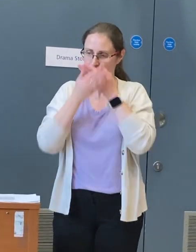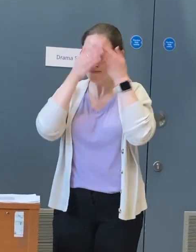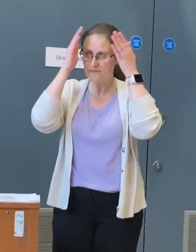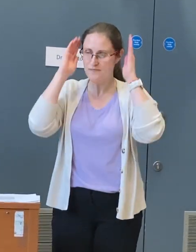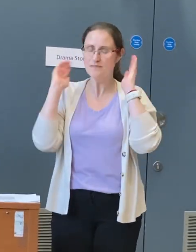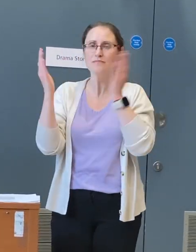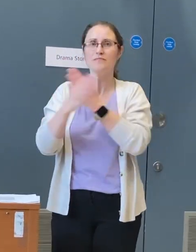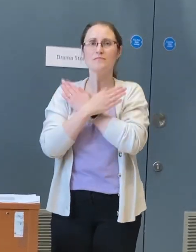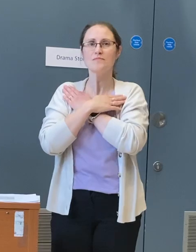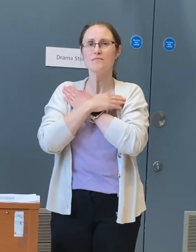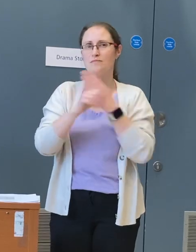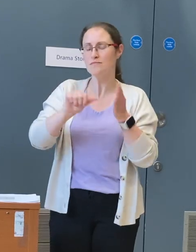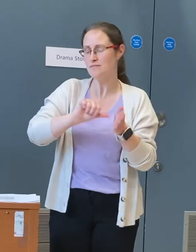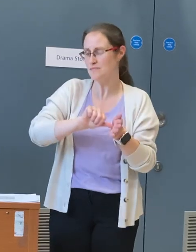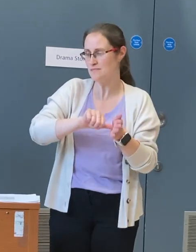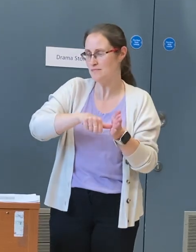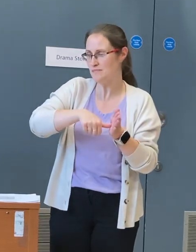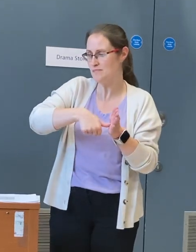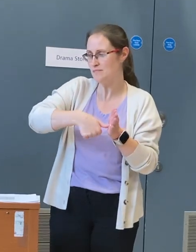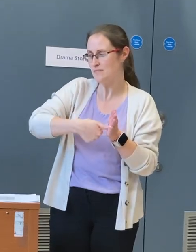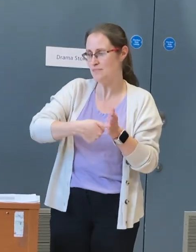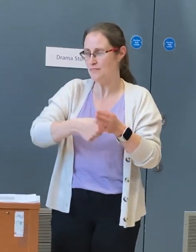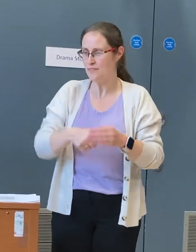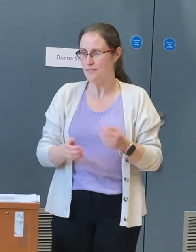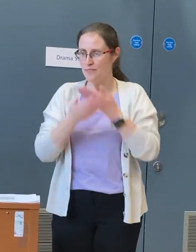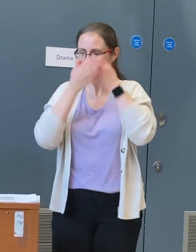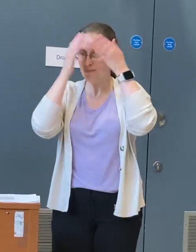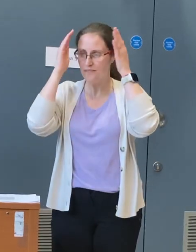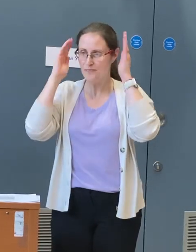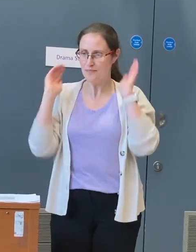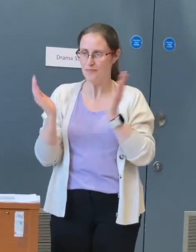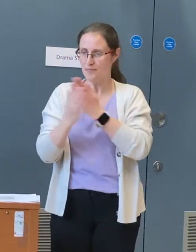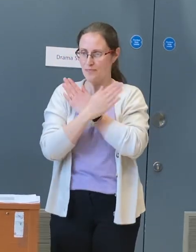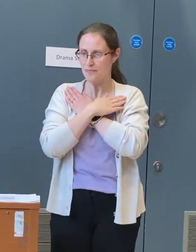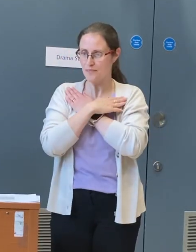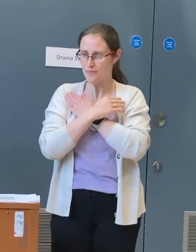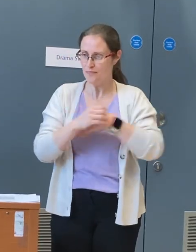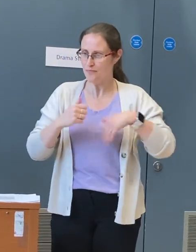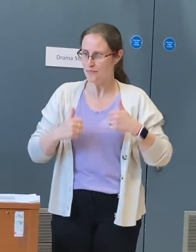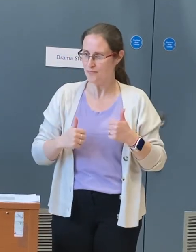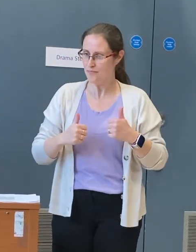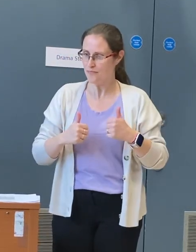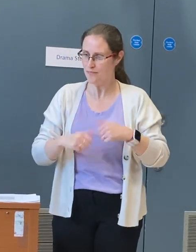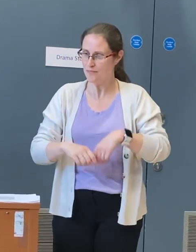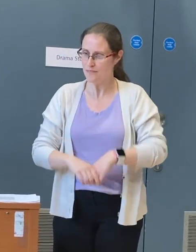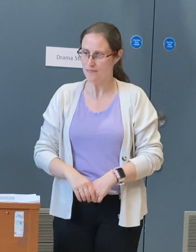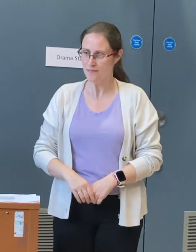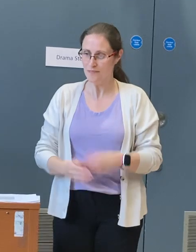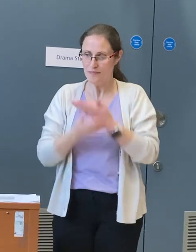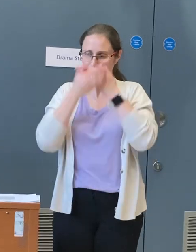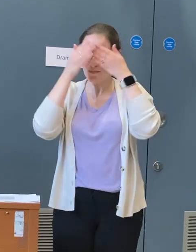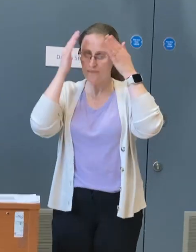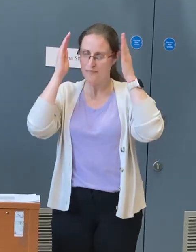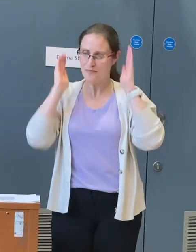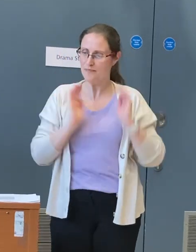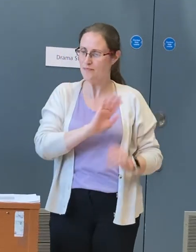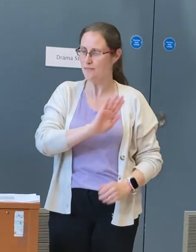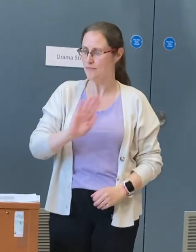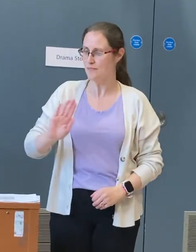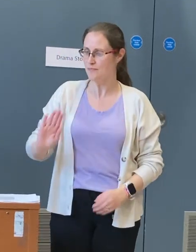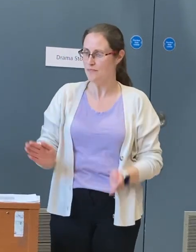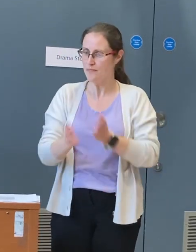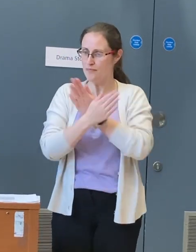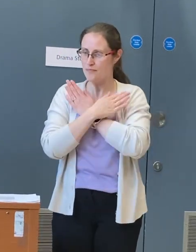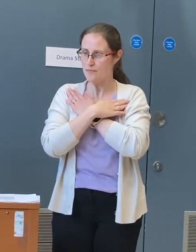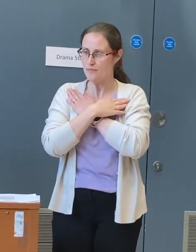Some days that don't come easy, some days that don't come hard. Some days that don't